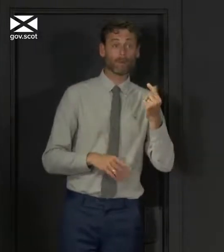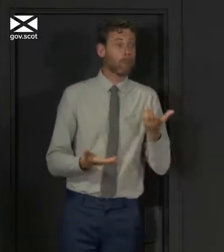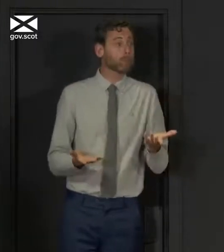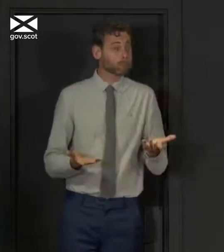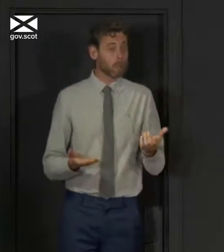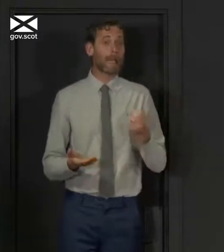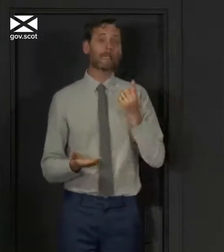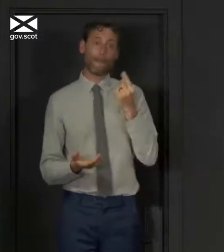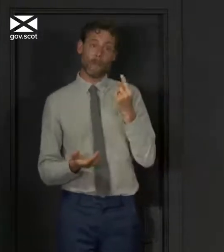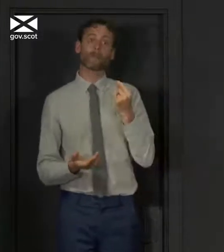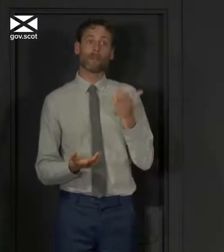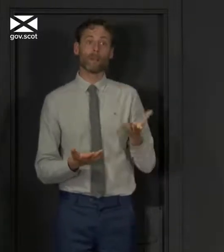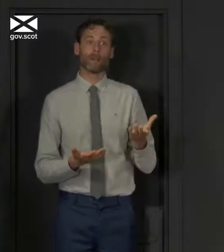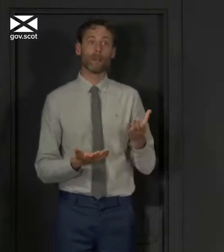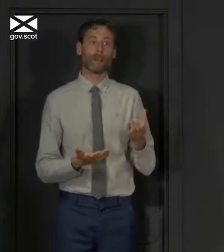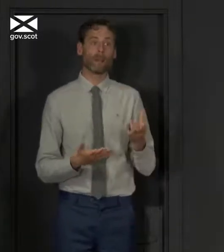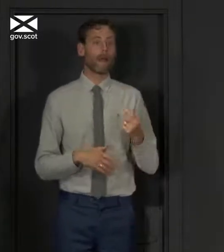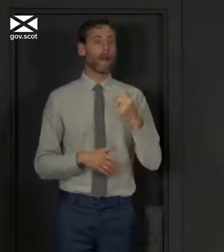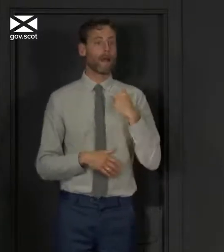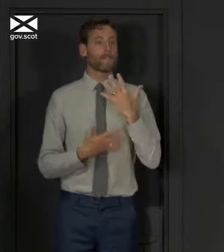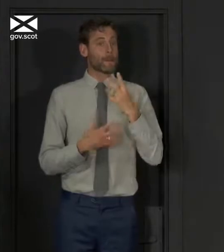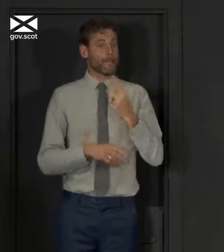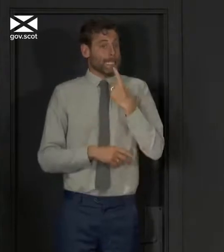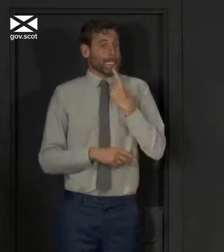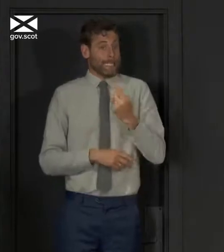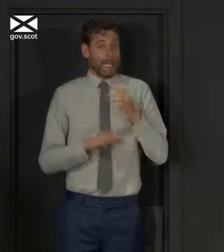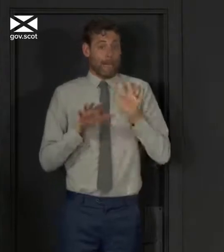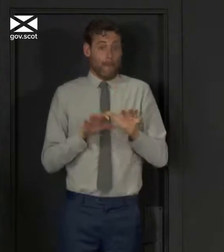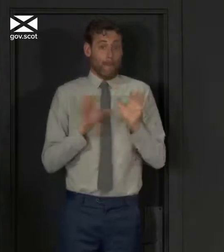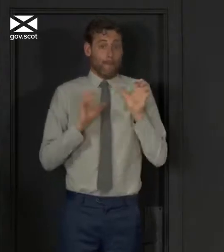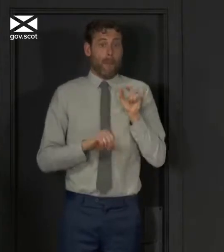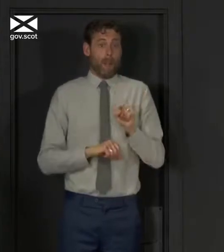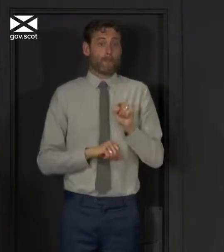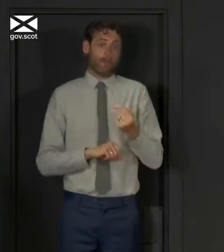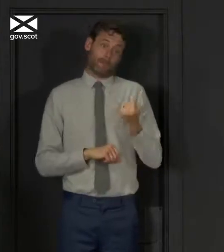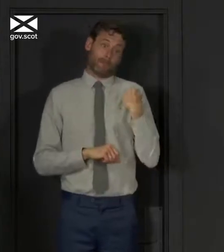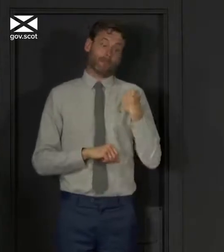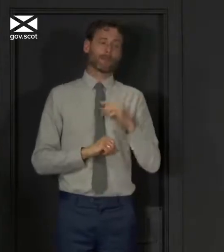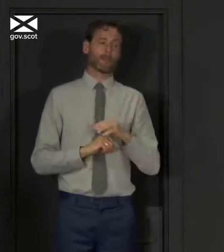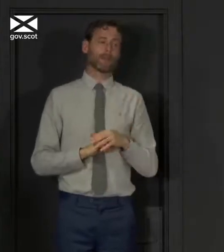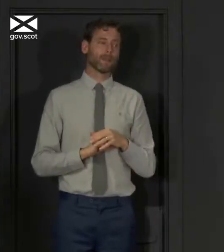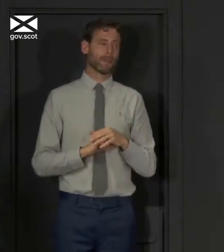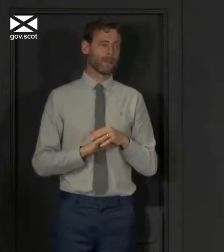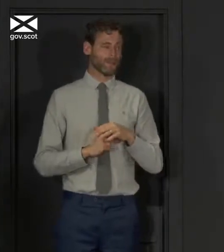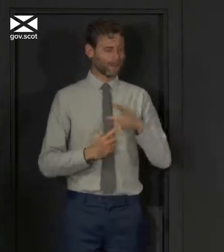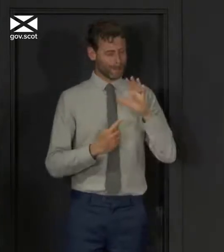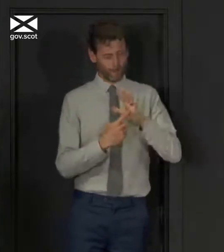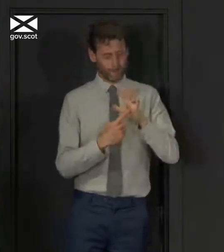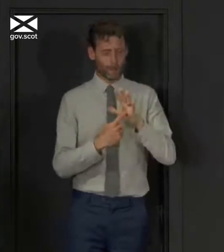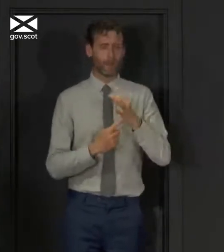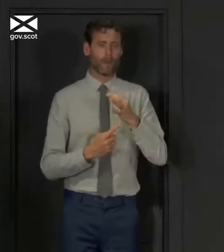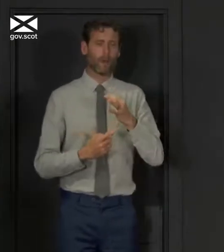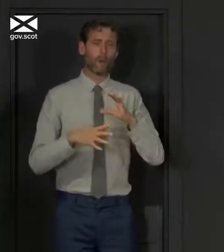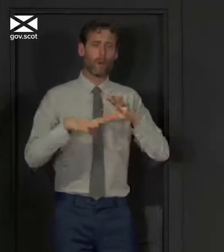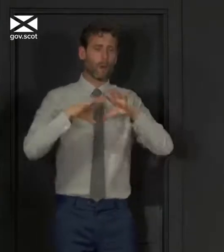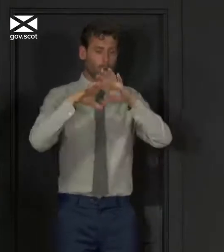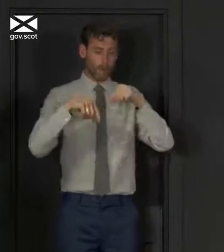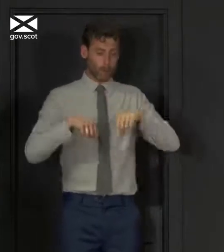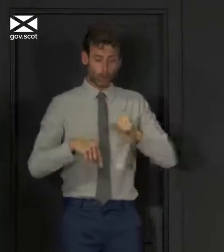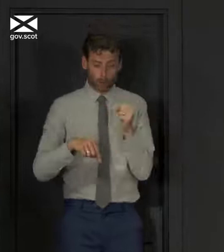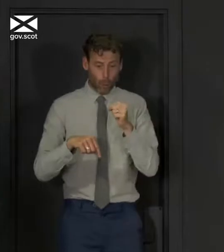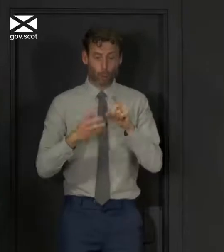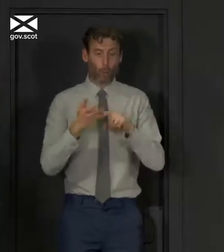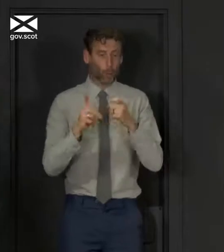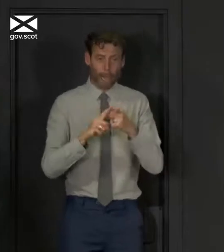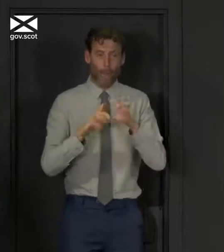Parliament that we absolutely cannot ignore the risk, the very real risk, not just in Scotland or the UK, but globally of a